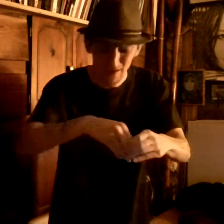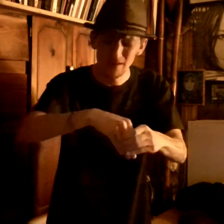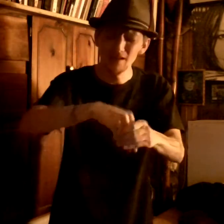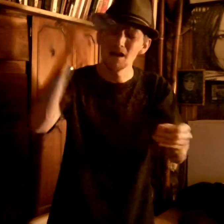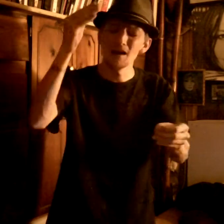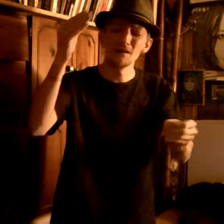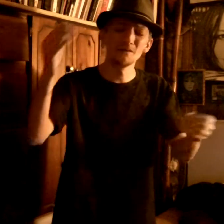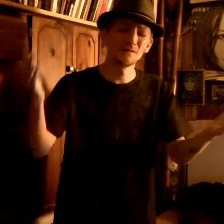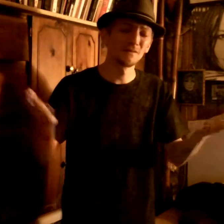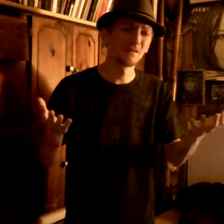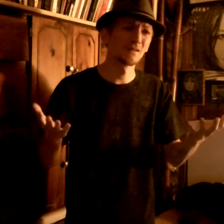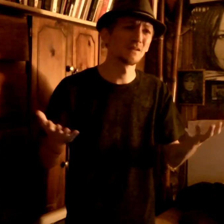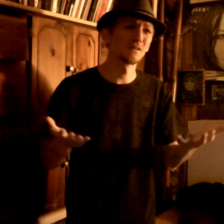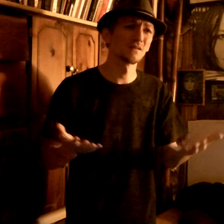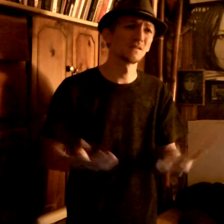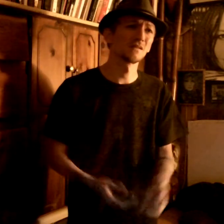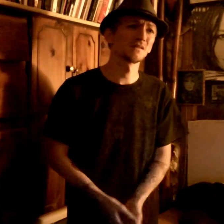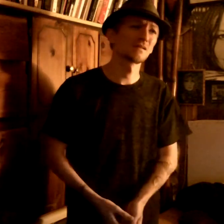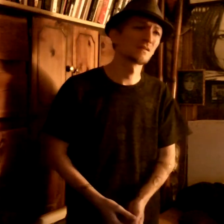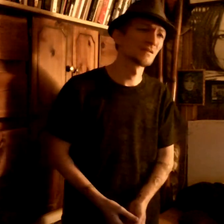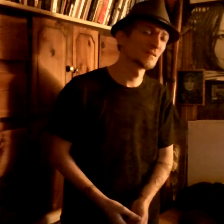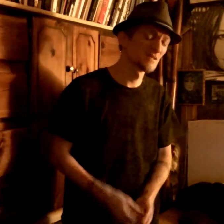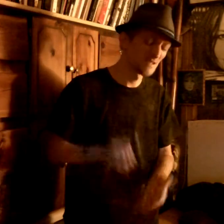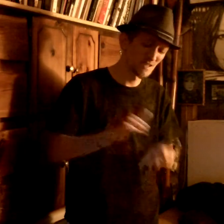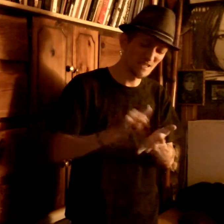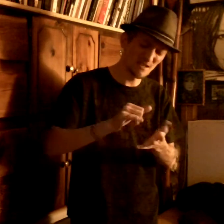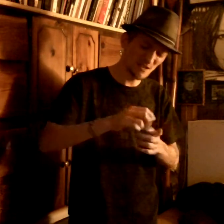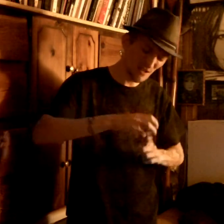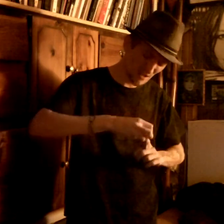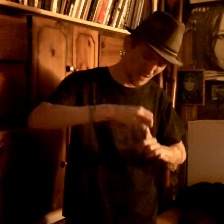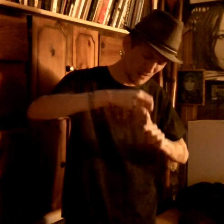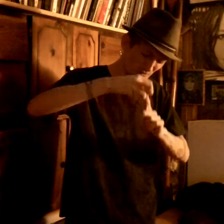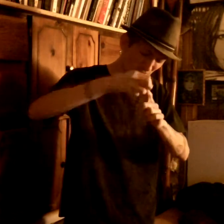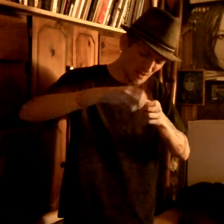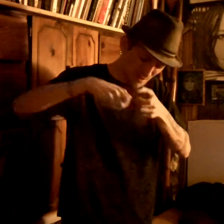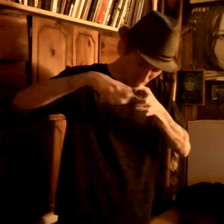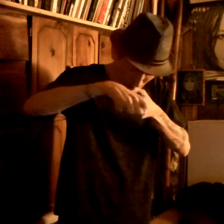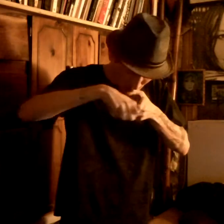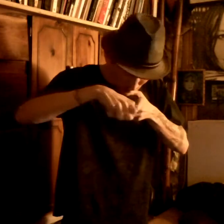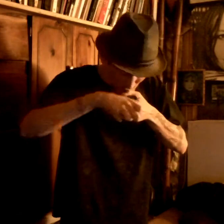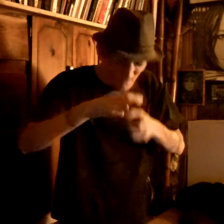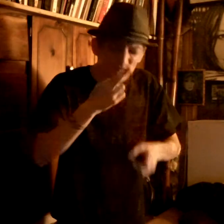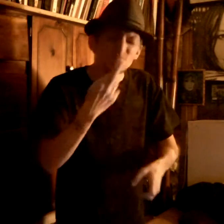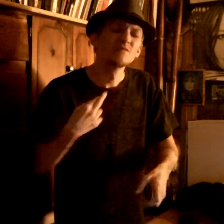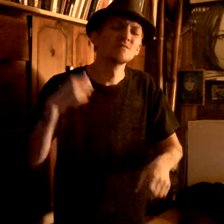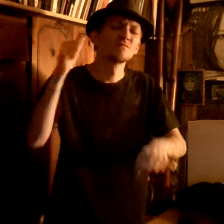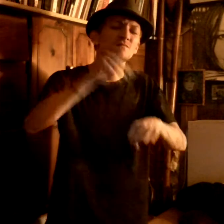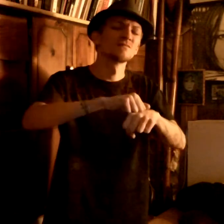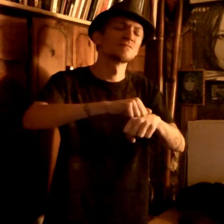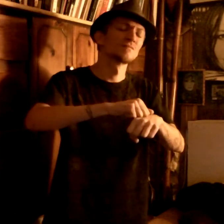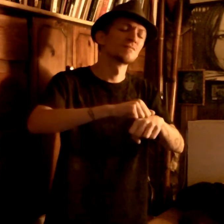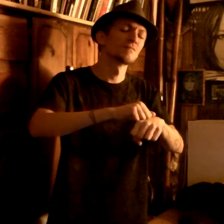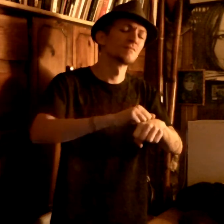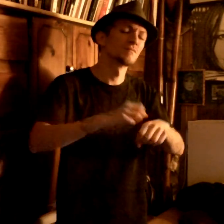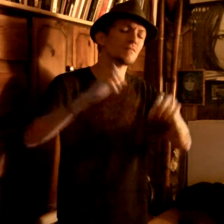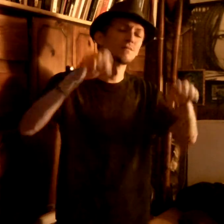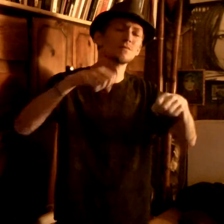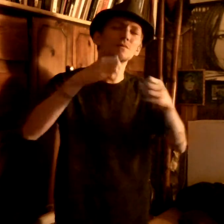out of this That sacred purple breadstone Could